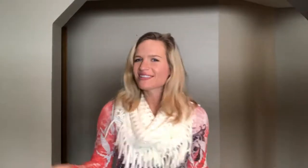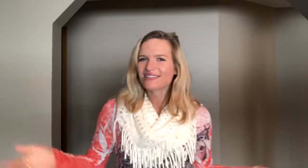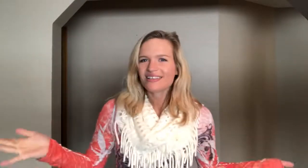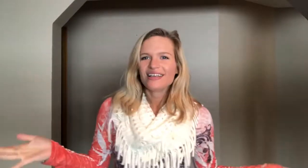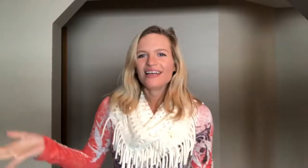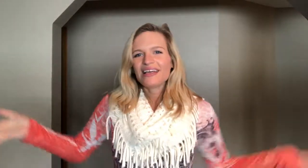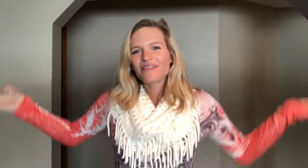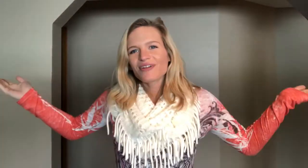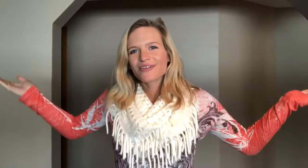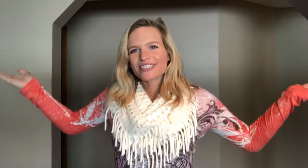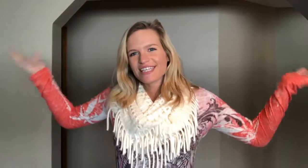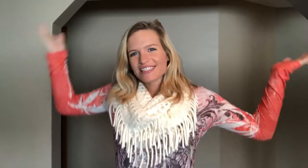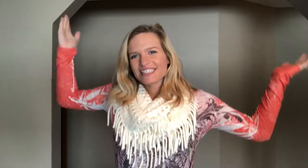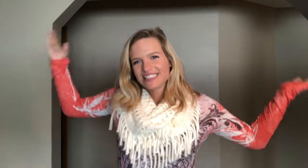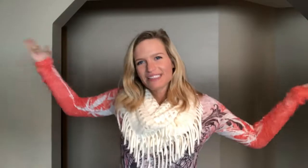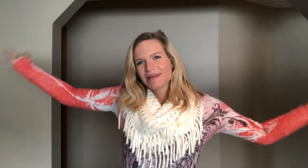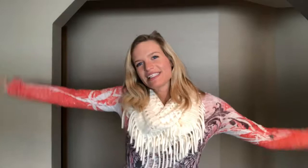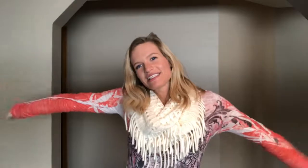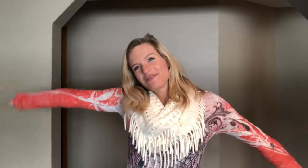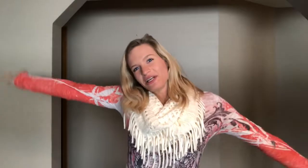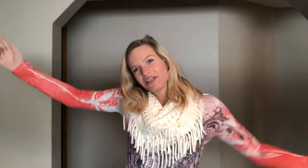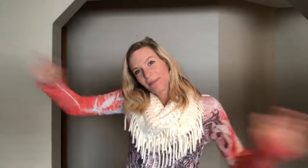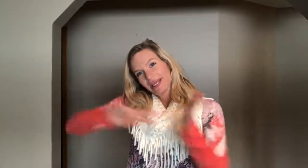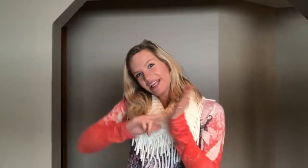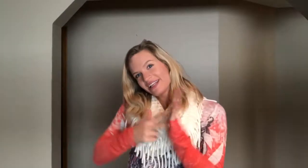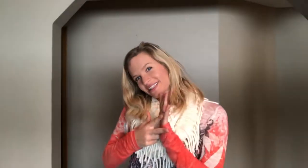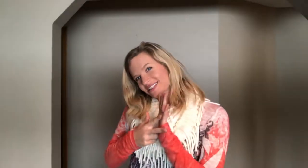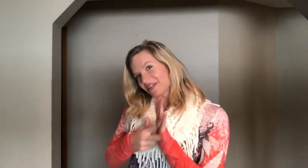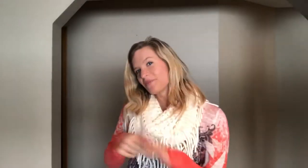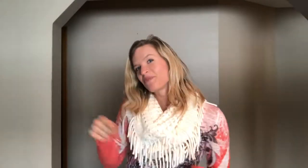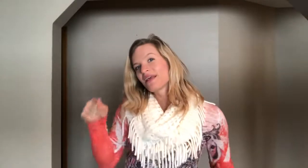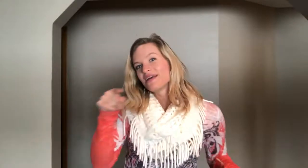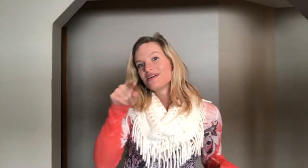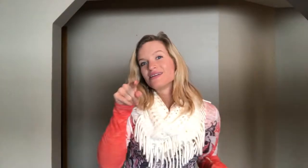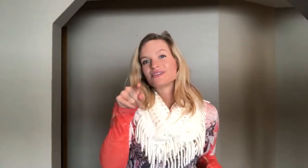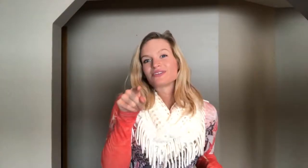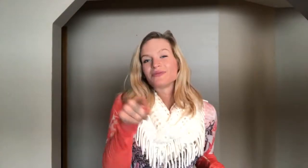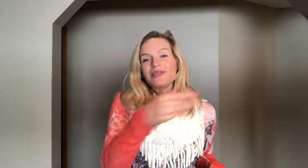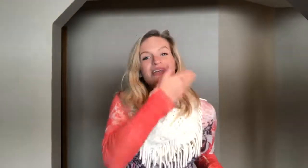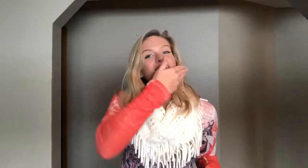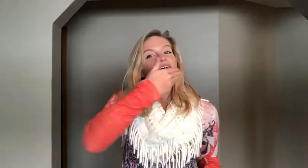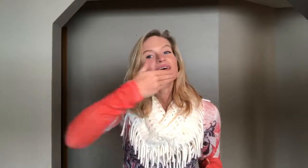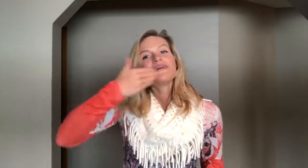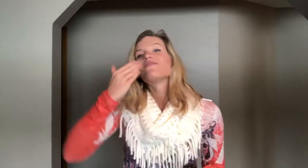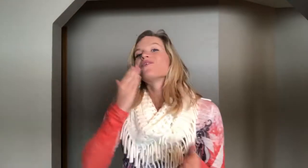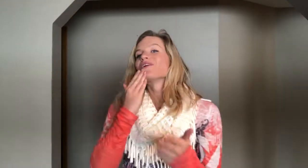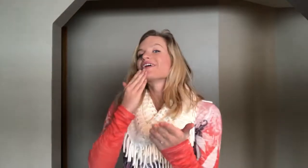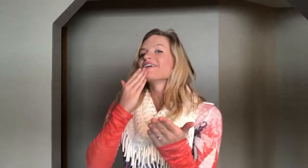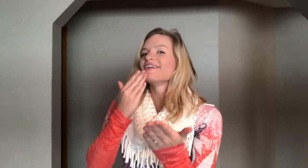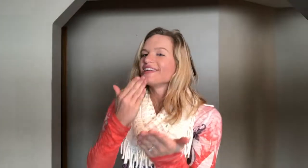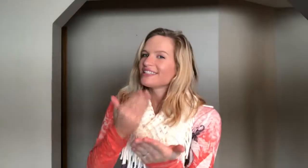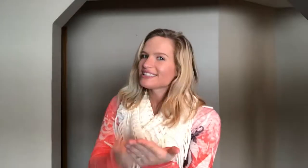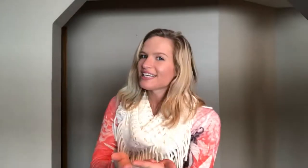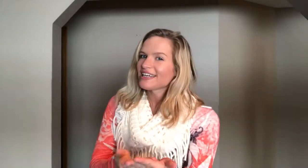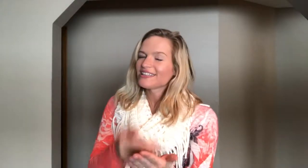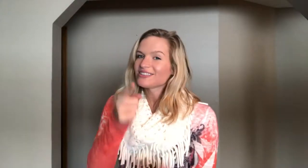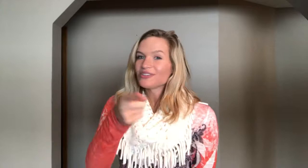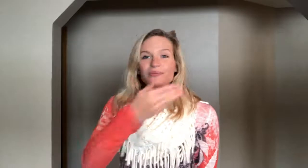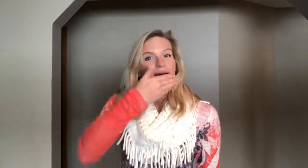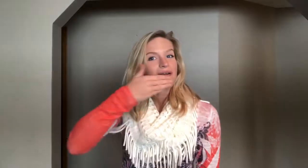it flows nicely. it's basically what you mean. So. So be good for goodness sake. So you better